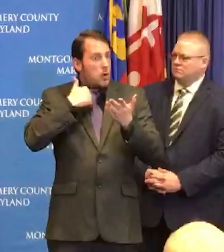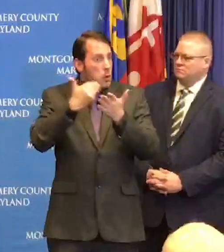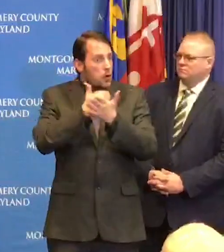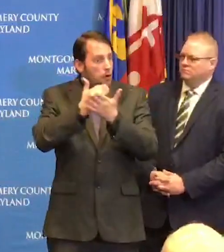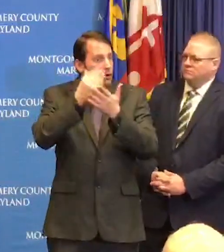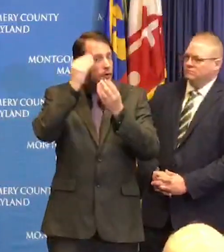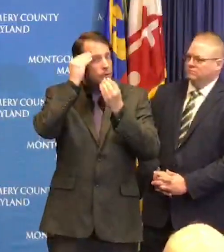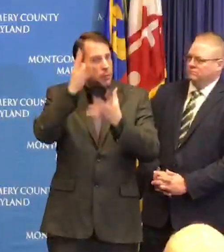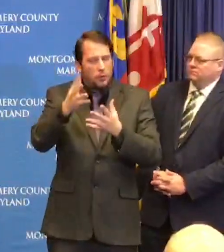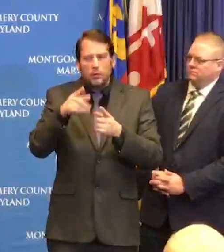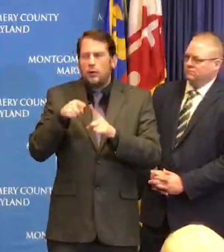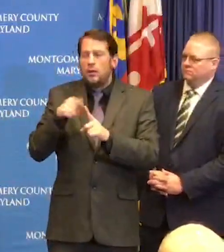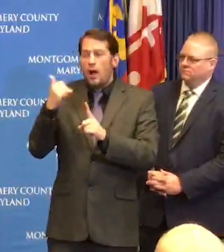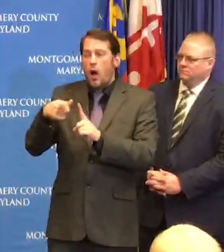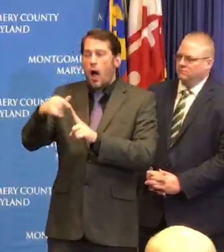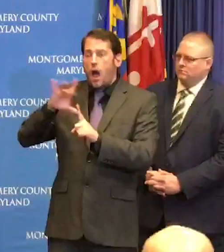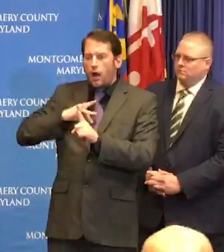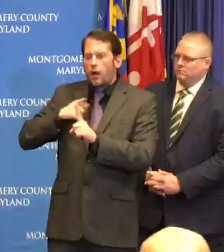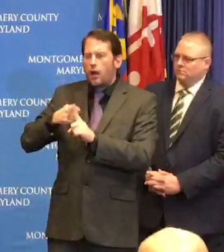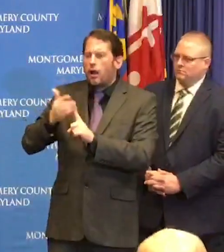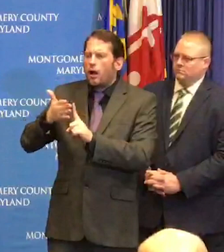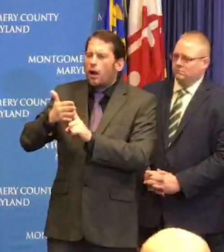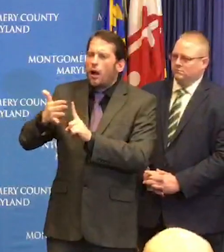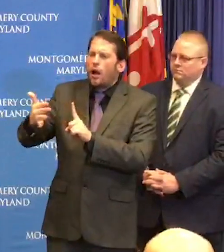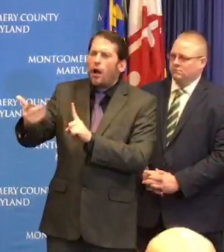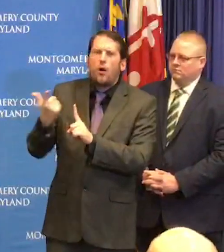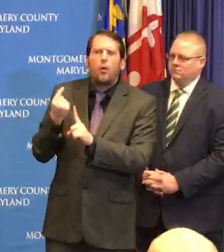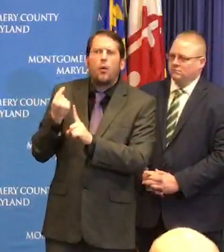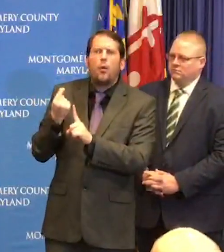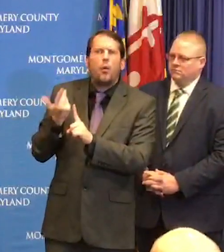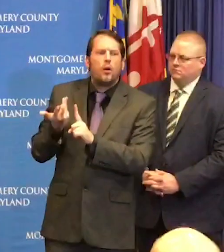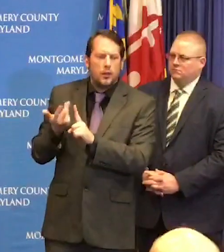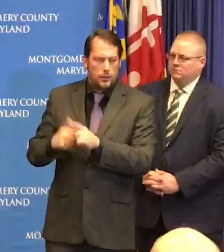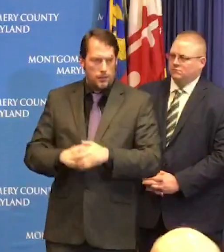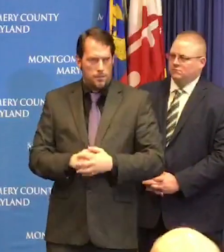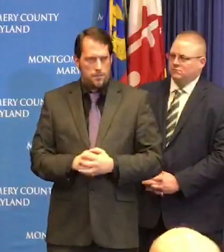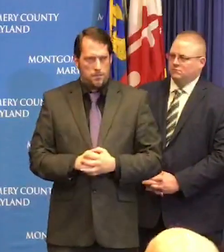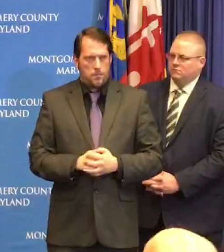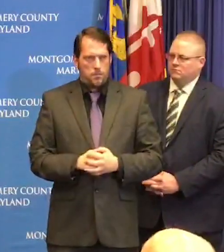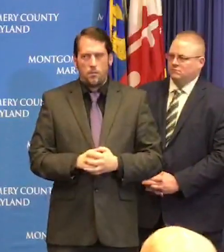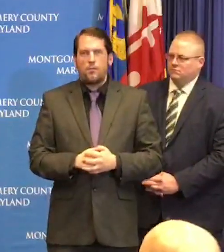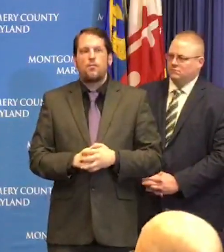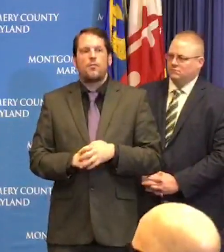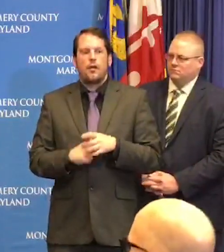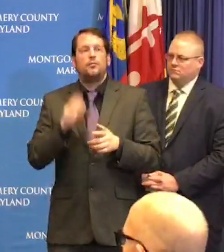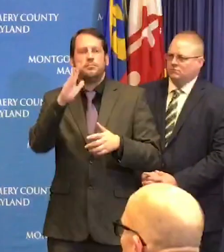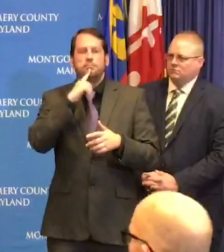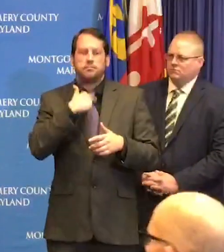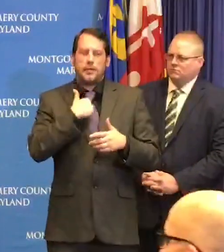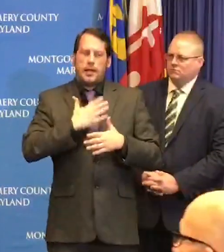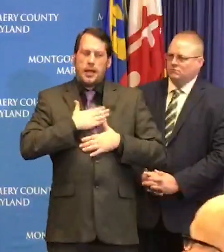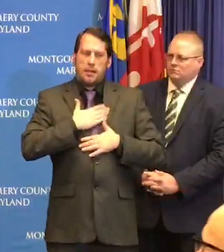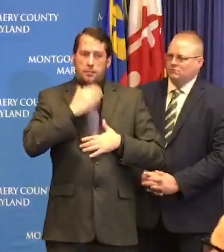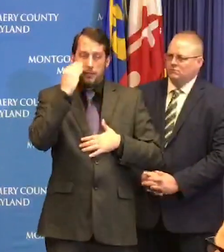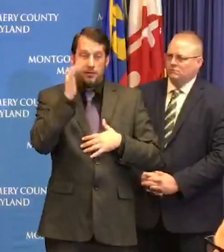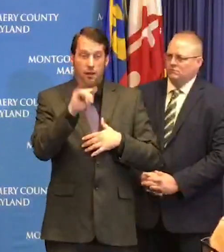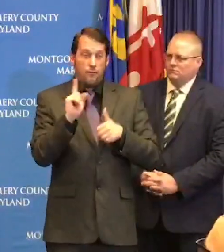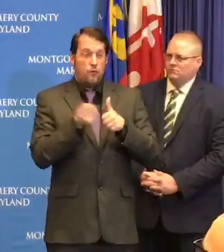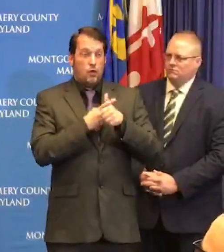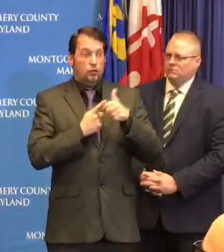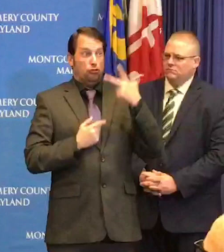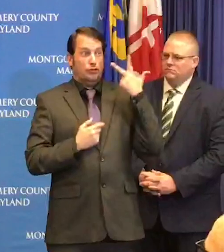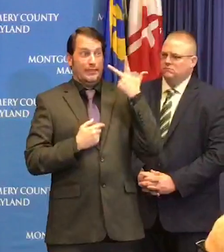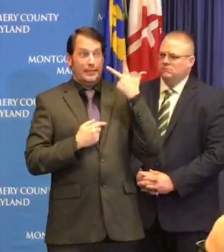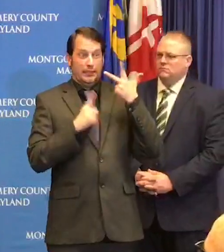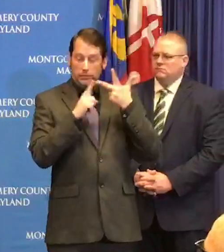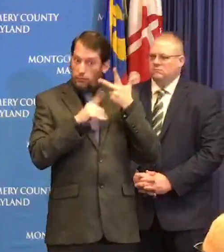Sure. So I am actually happy to report that our three original cases that we talked about on Friday have convalesced unwell. They have cleared